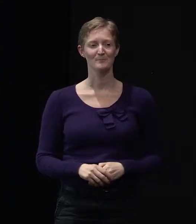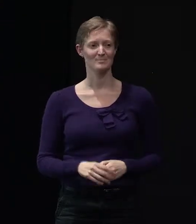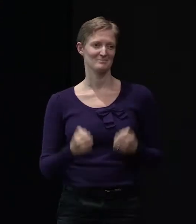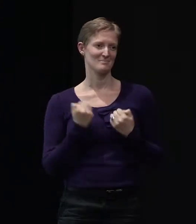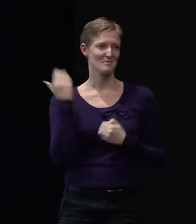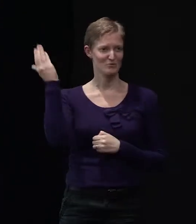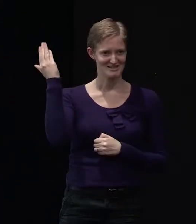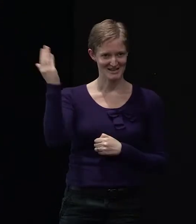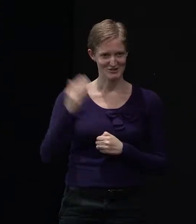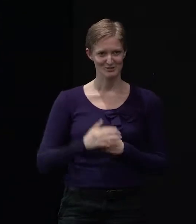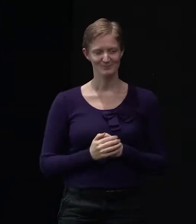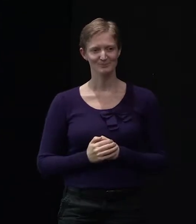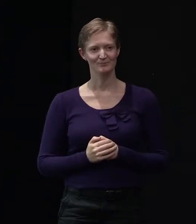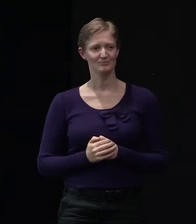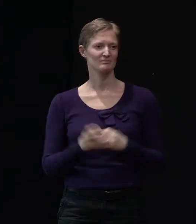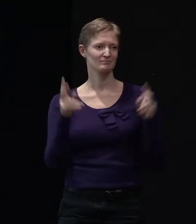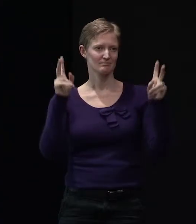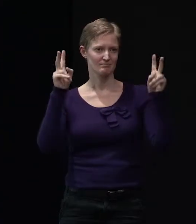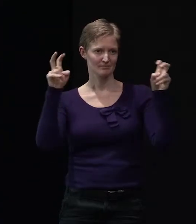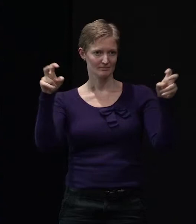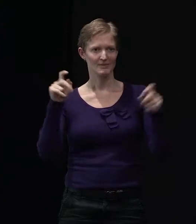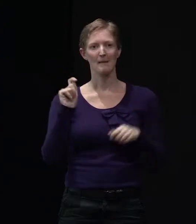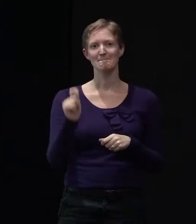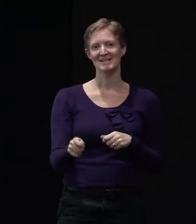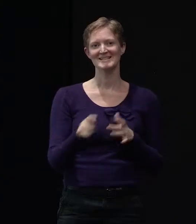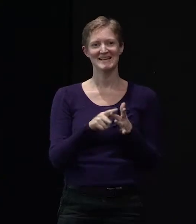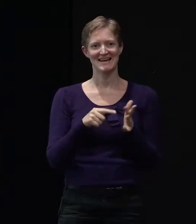presentation, which we've called Build It Smart.